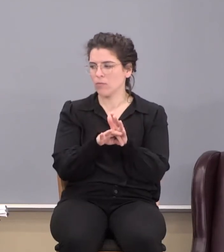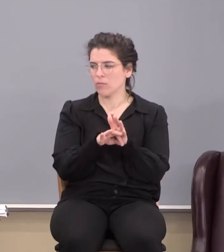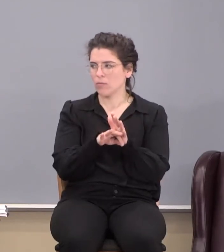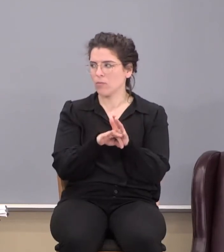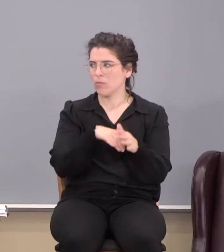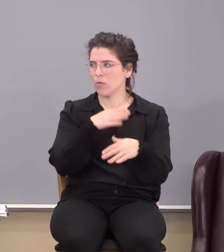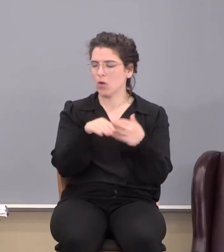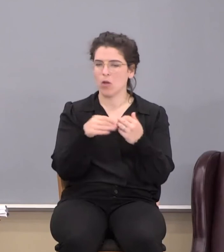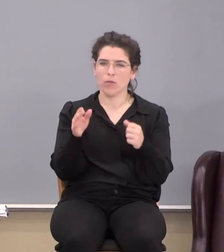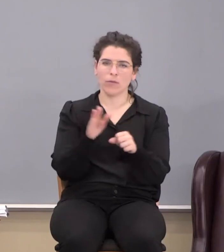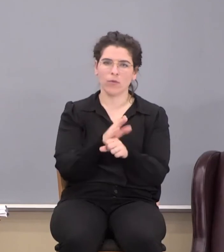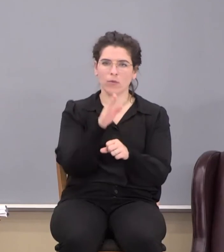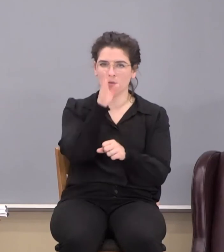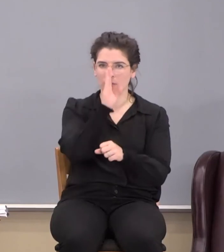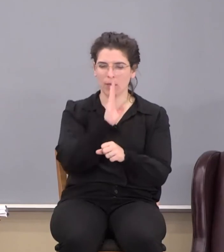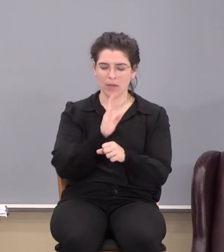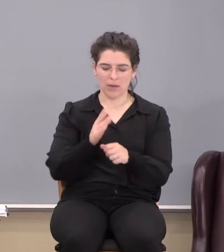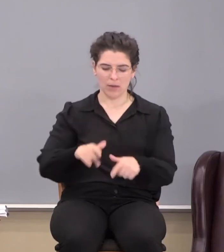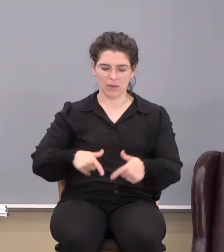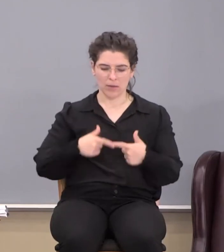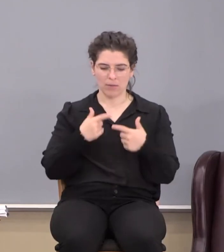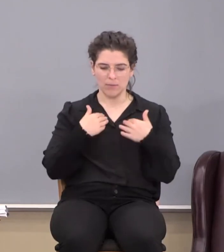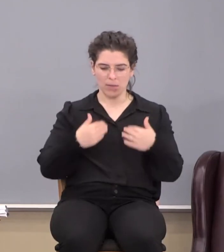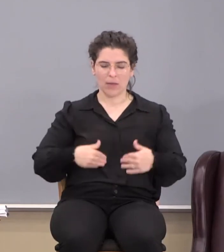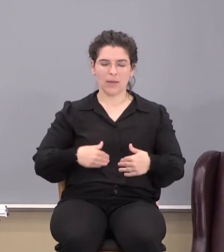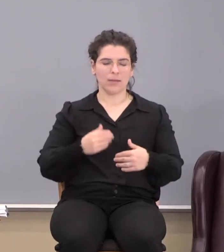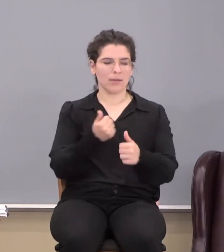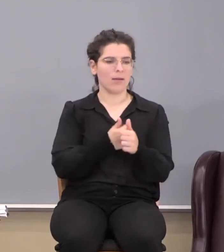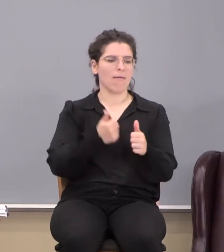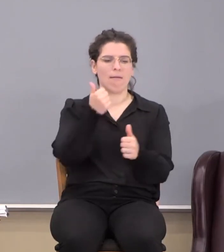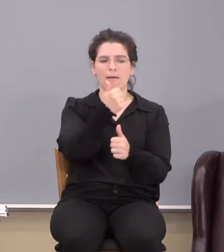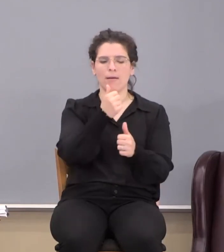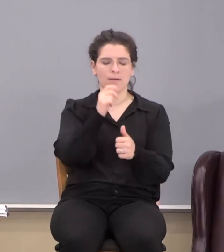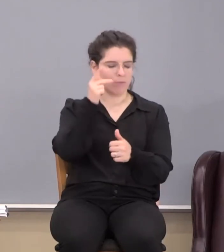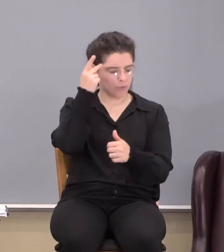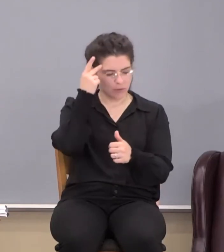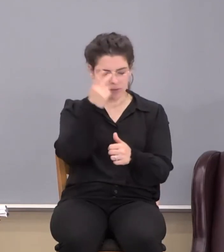All the fullness of the Godhead dwells bodily in him. He's ahead of all principality and power.